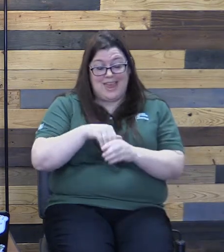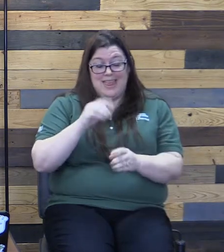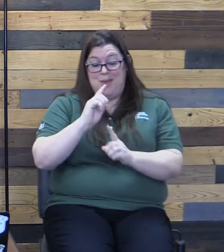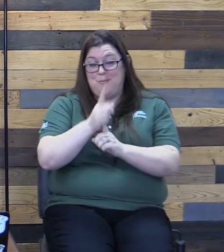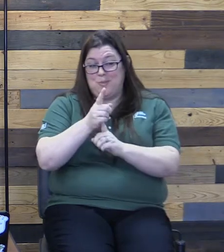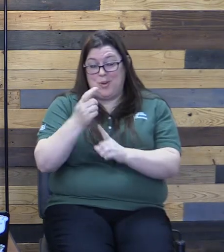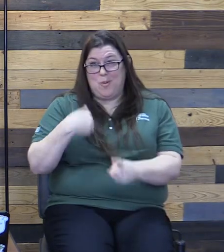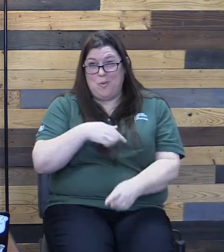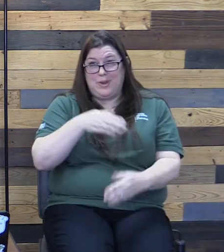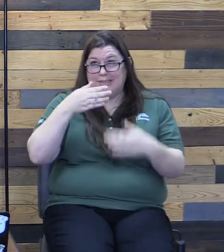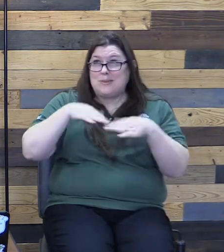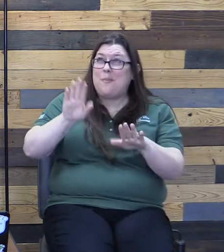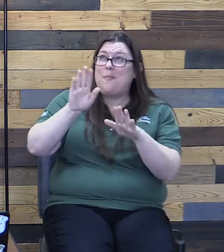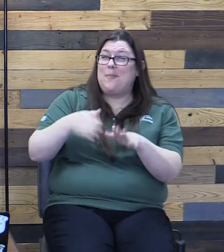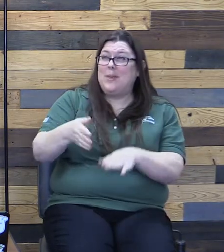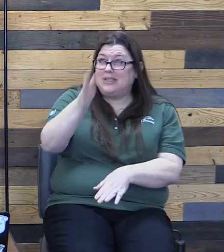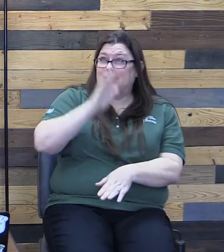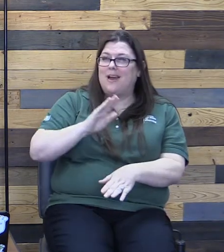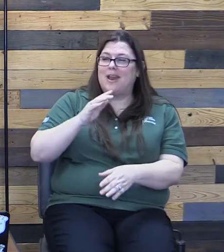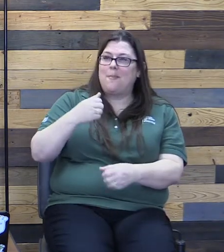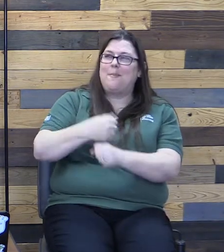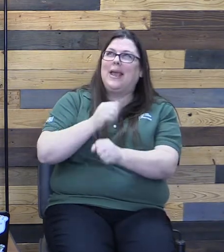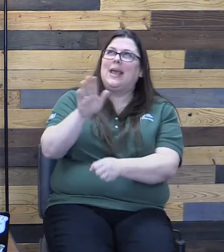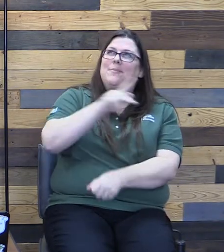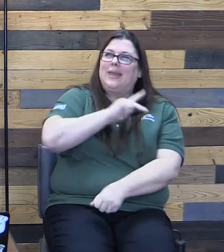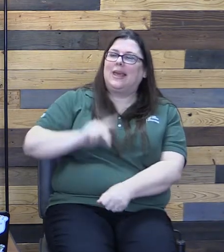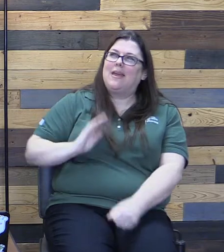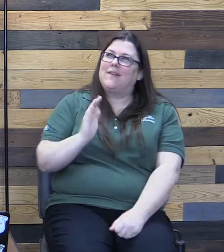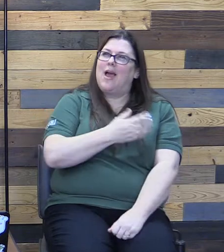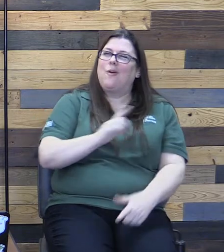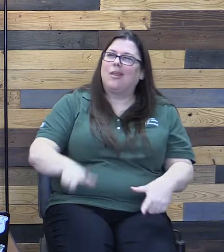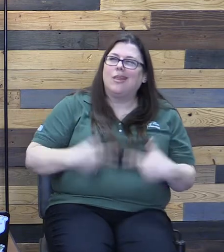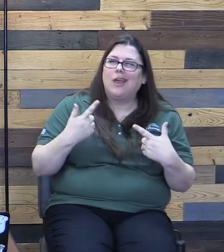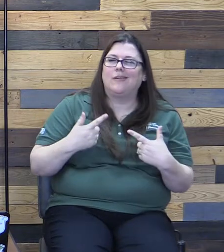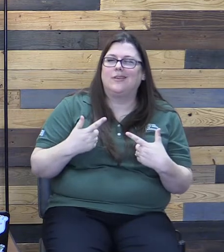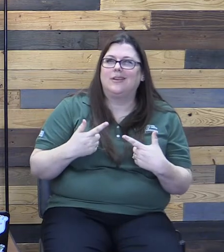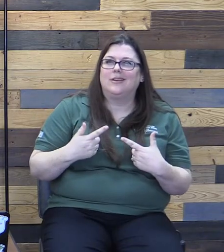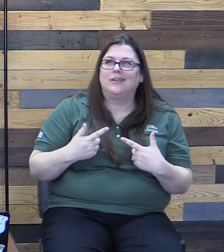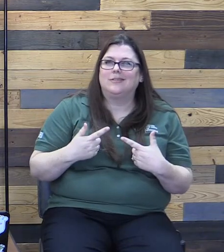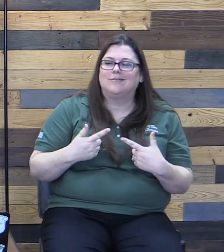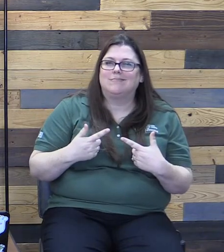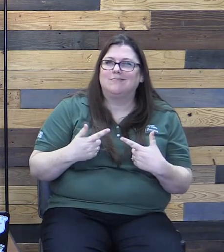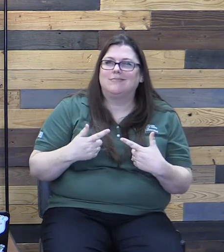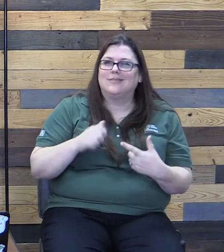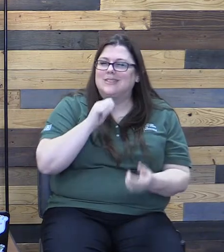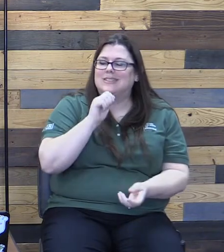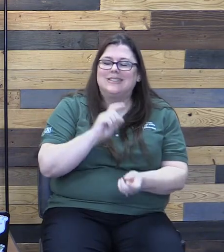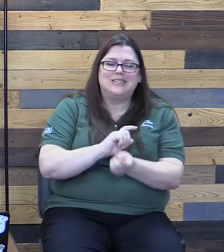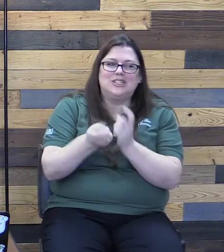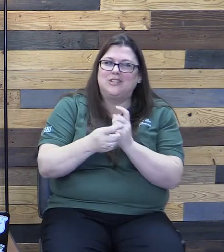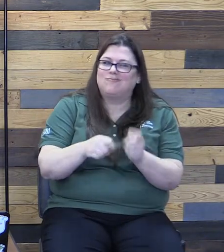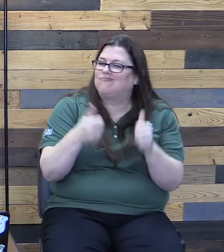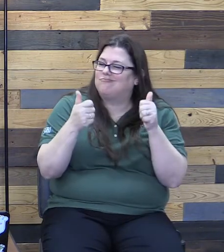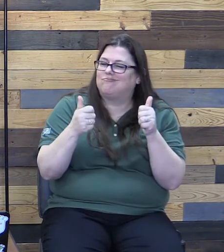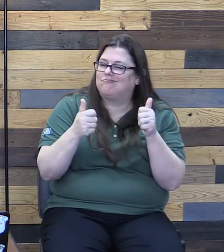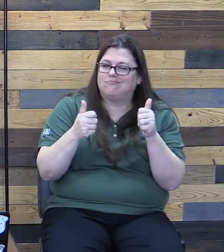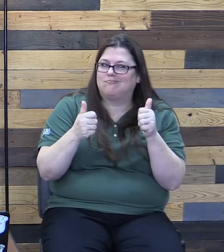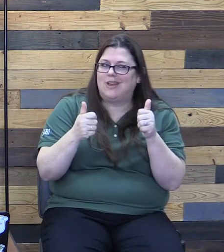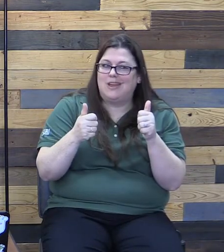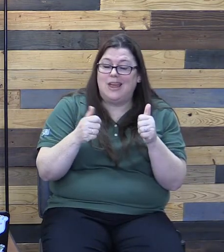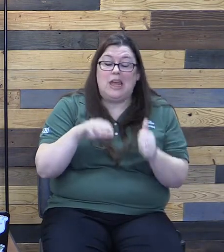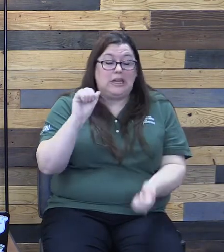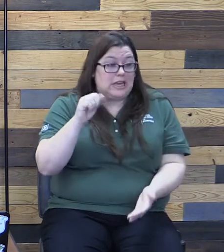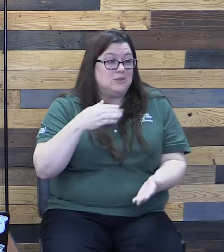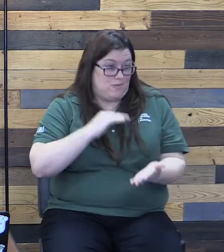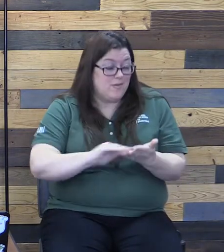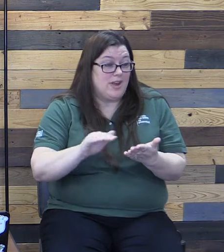submit to God and make him the king of our life, we well, it doesn't change things overnight. Yes, we're forgiven. Yes,